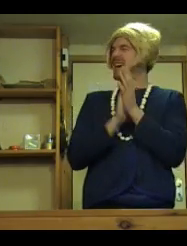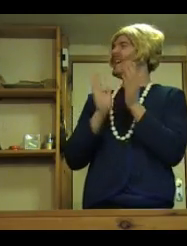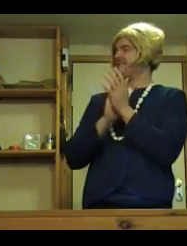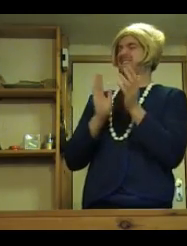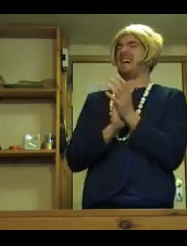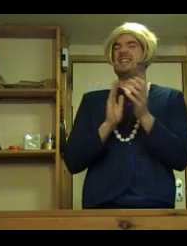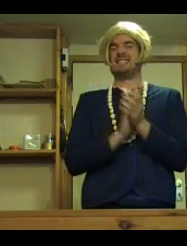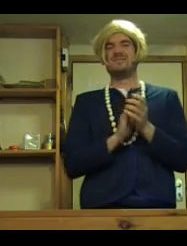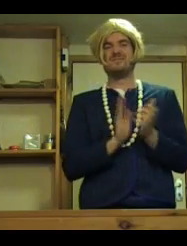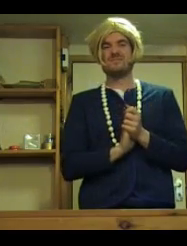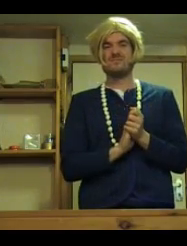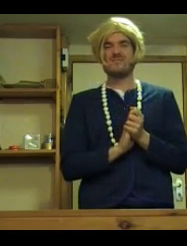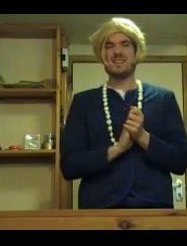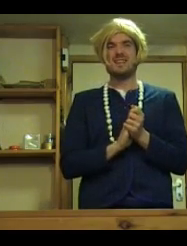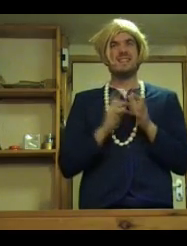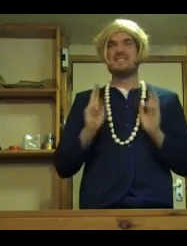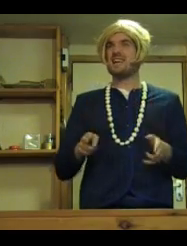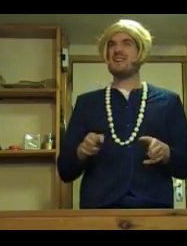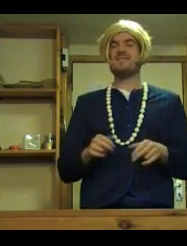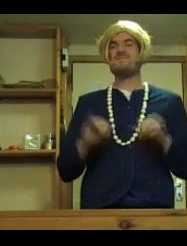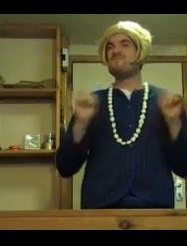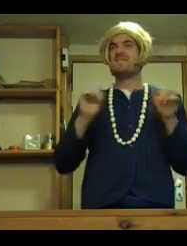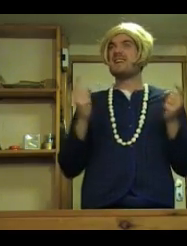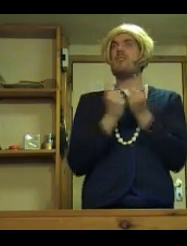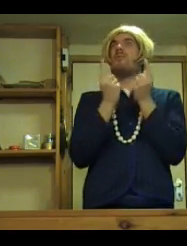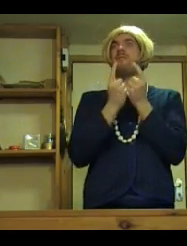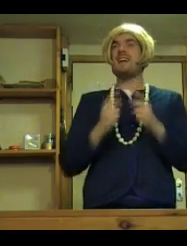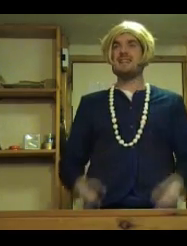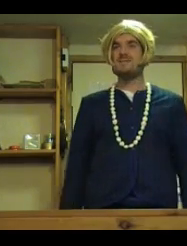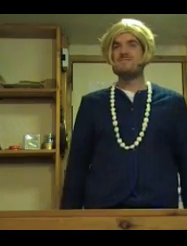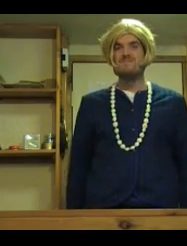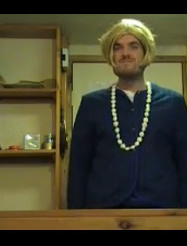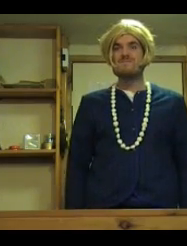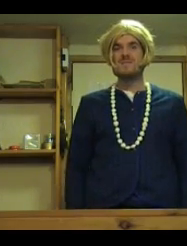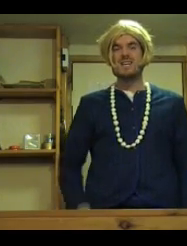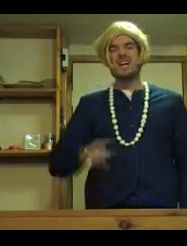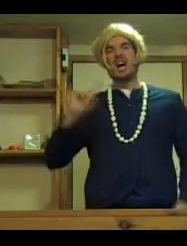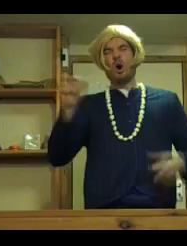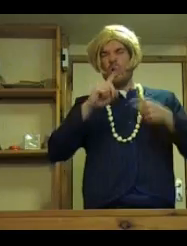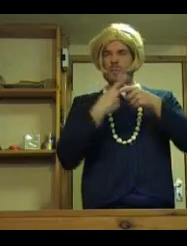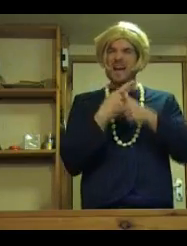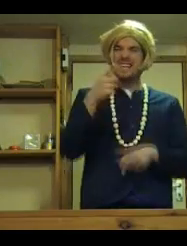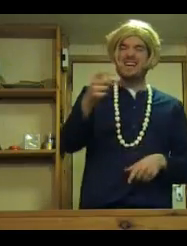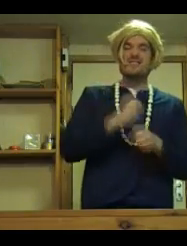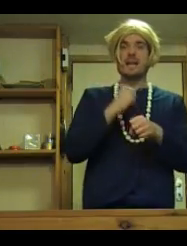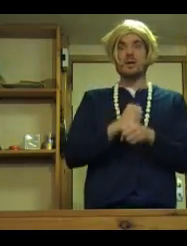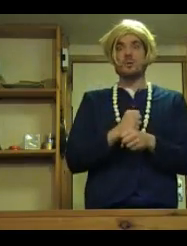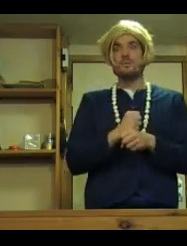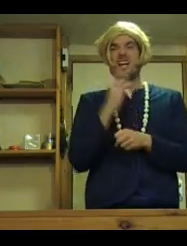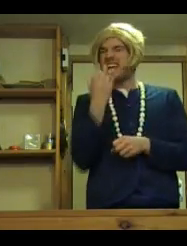Well done. That's a terrible thing. What about you Gretel? Do you